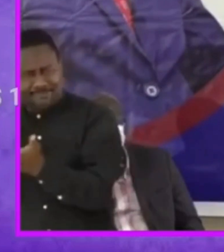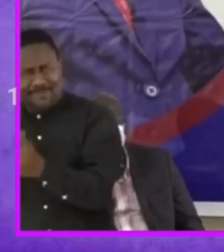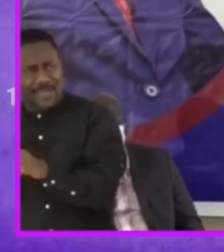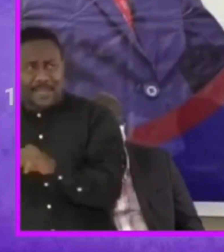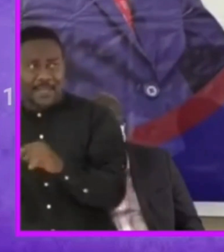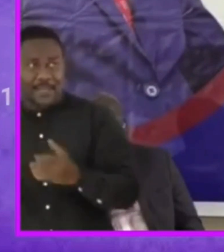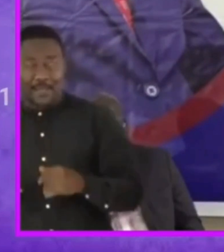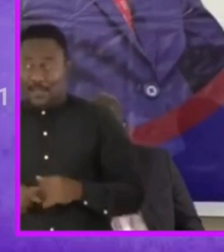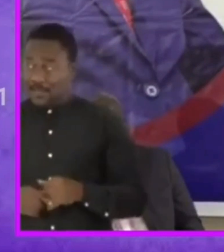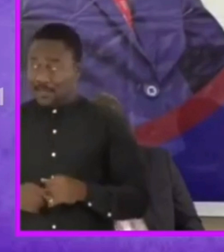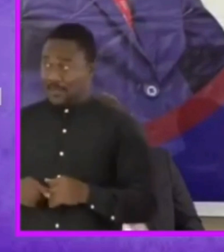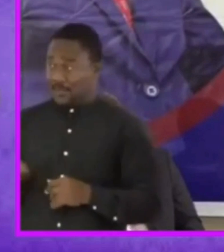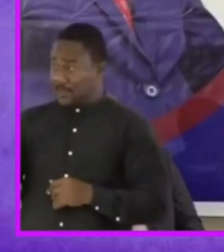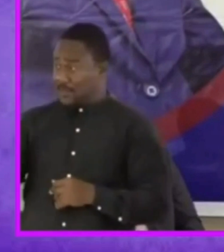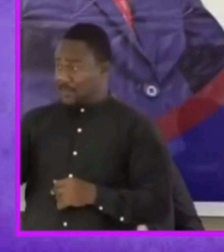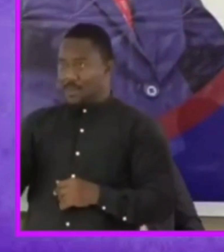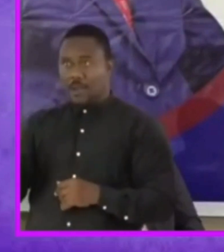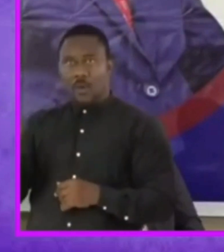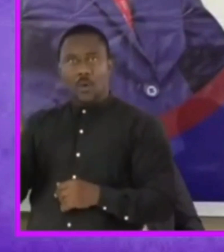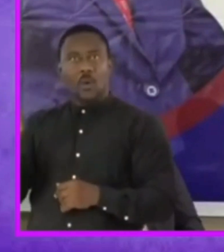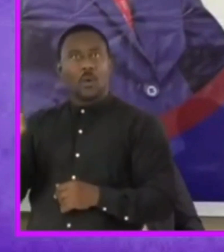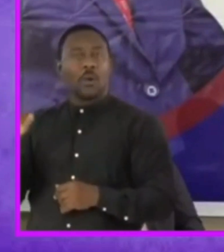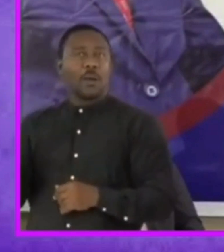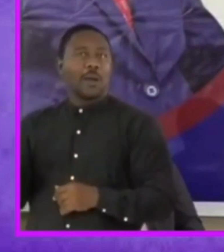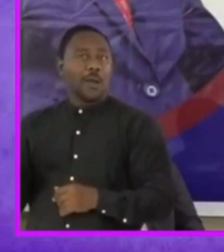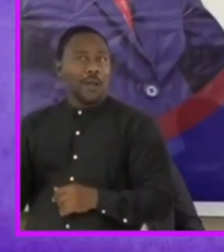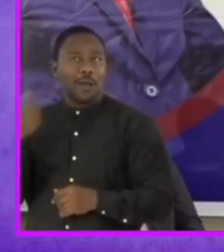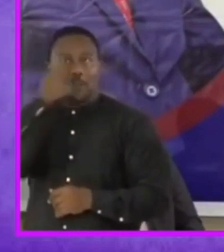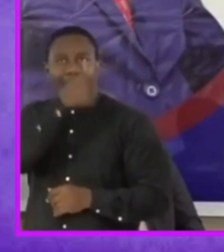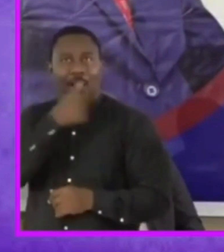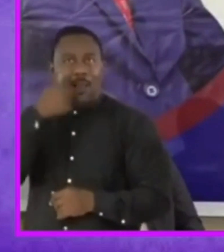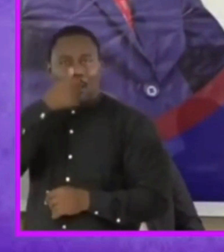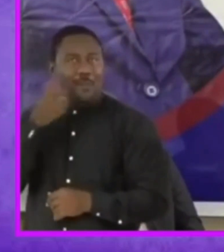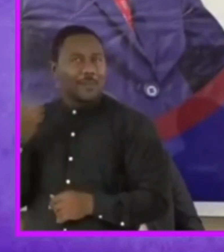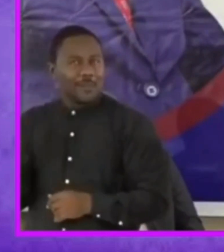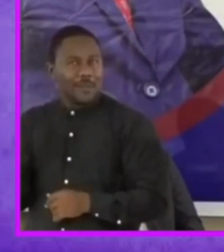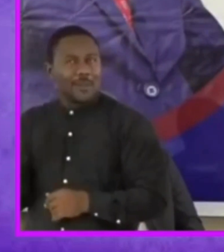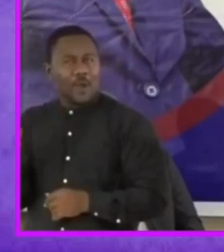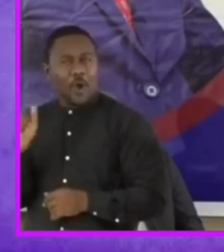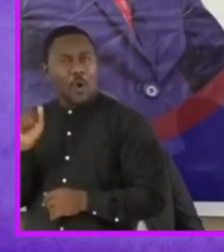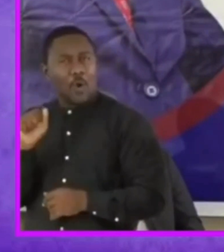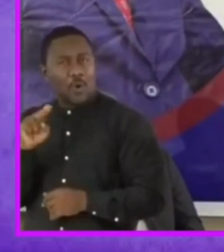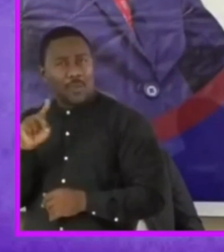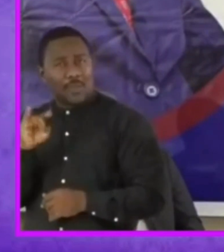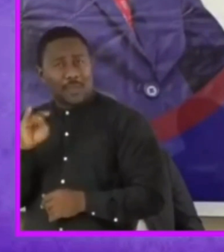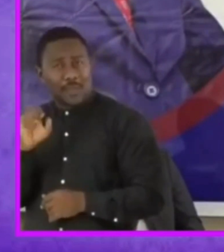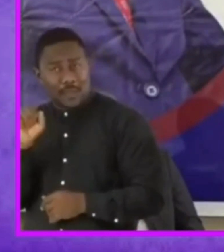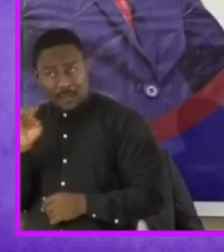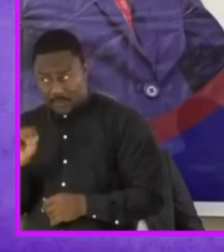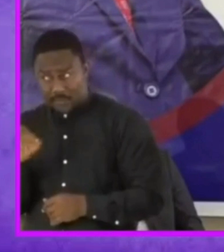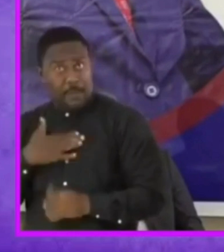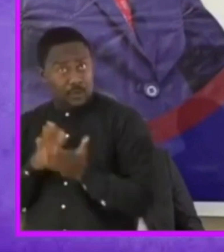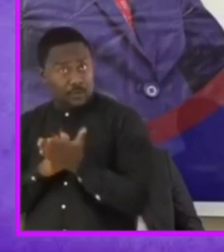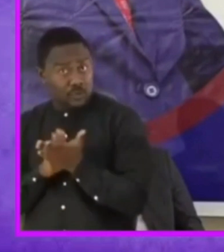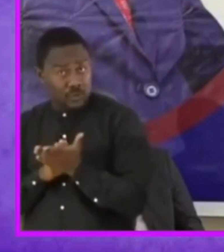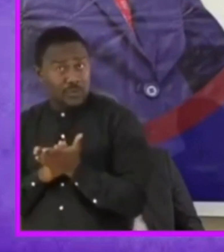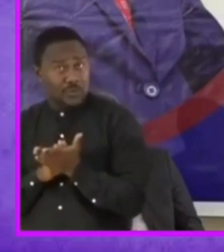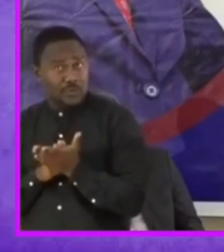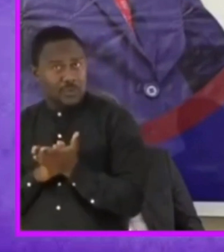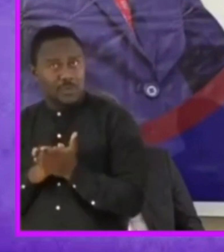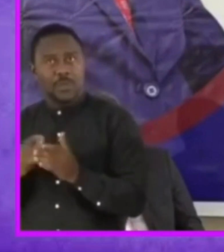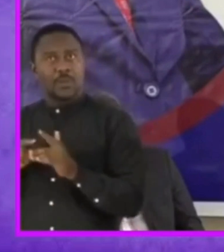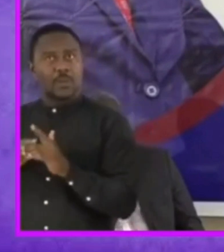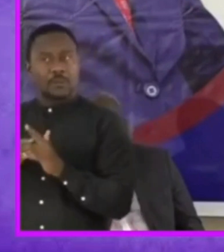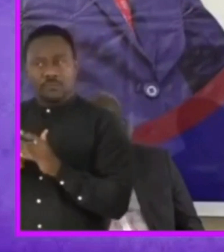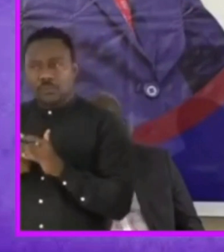gordon battler was autistic but when gordon battler came to my school we